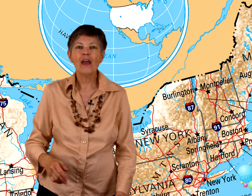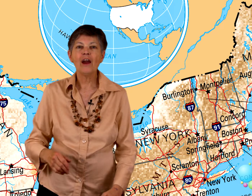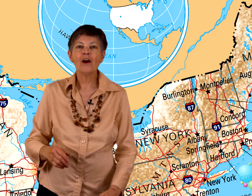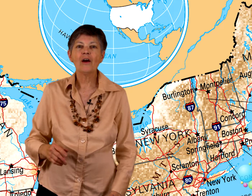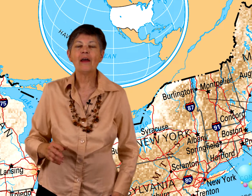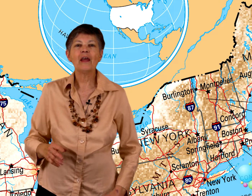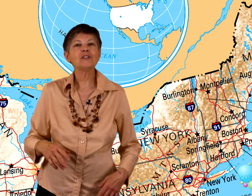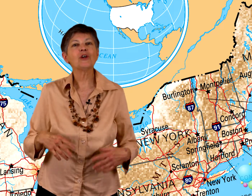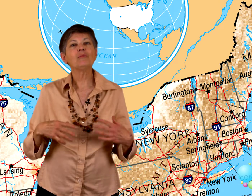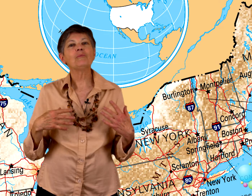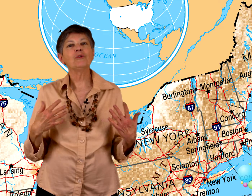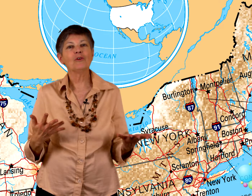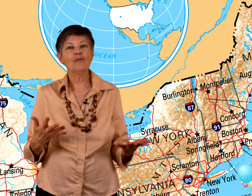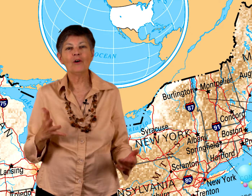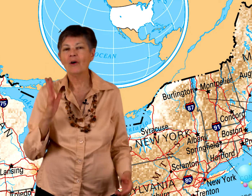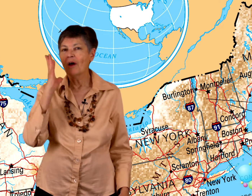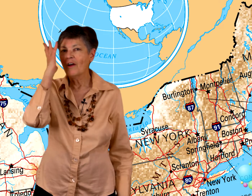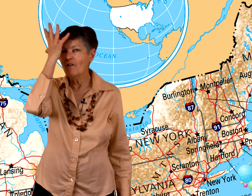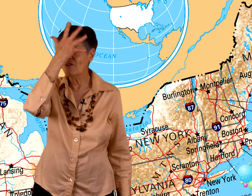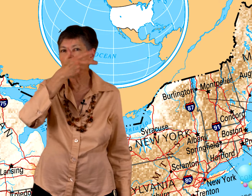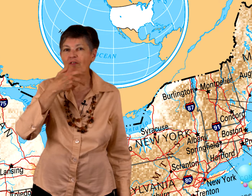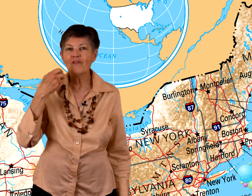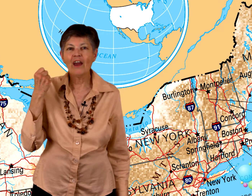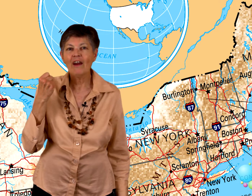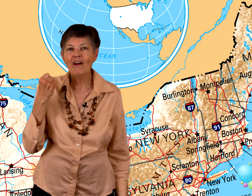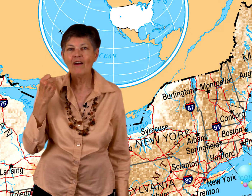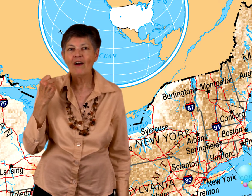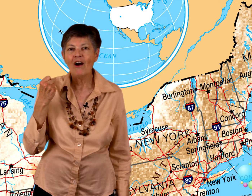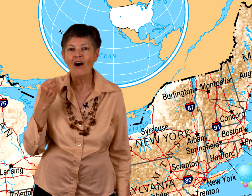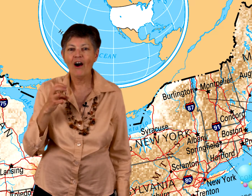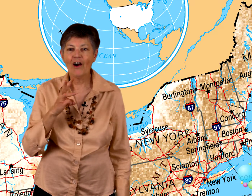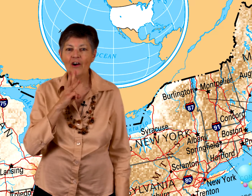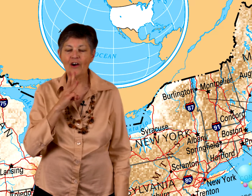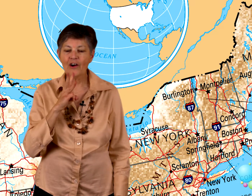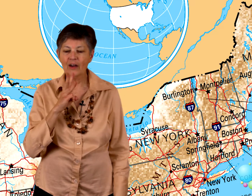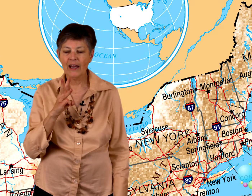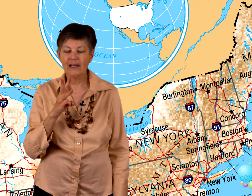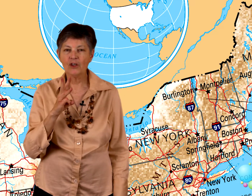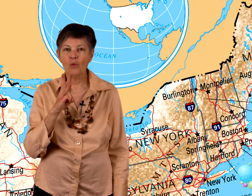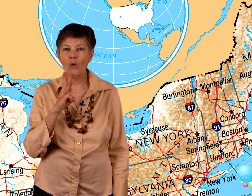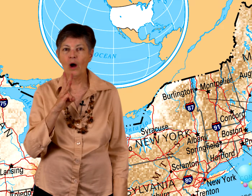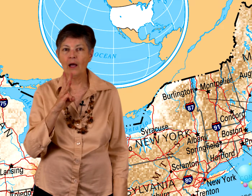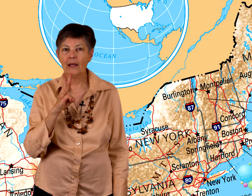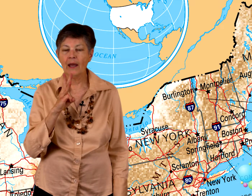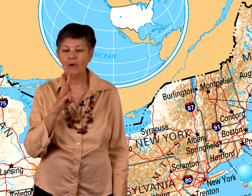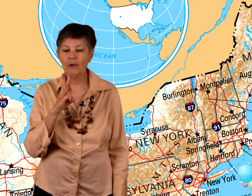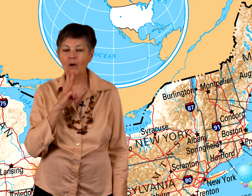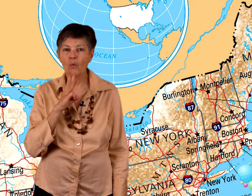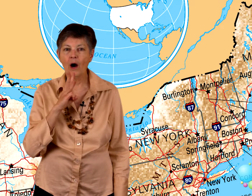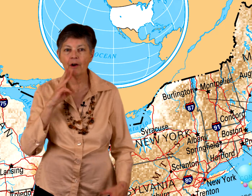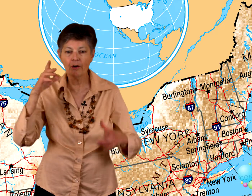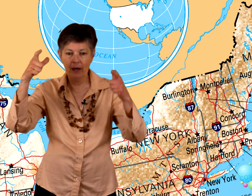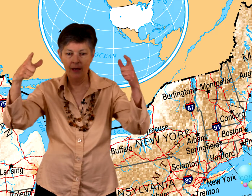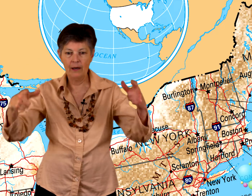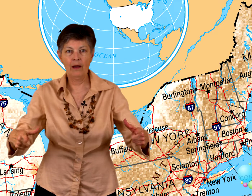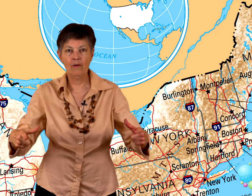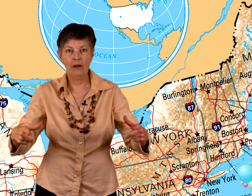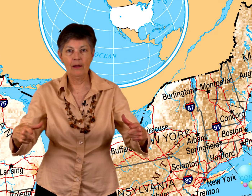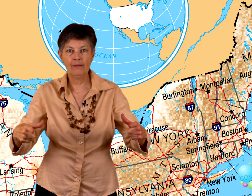Fair. And that's going to be beautiful. Fair are her lakes. So a lake would be a water and an area like